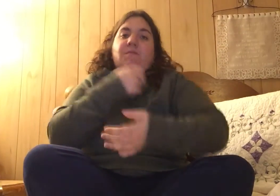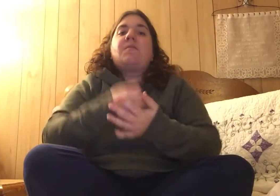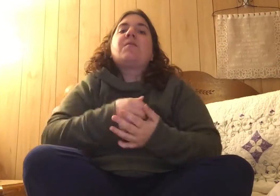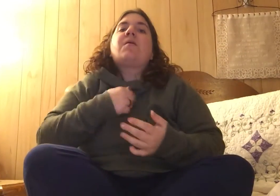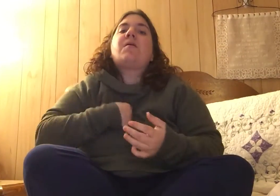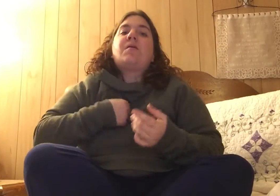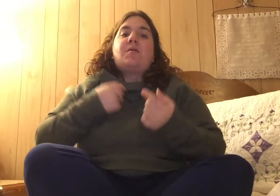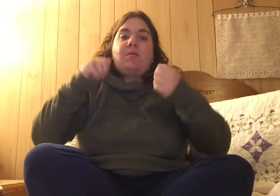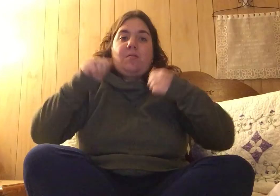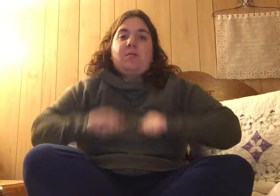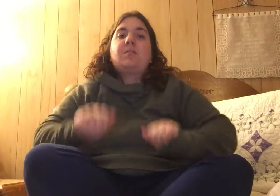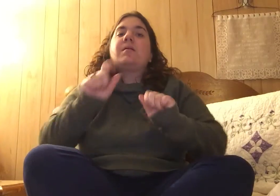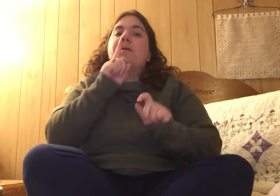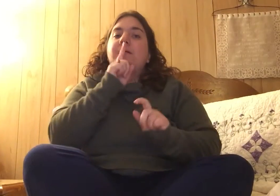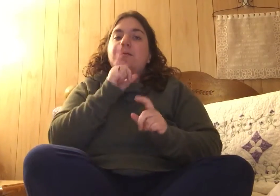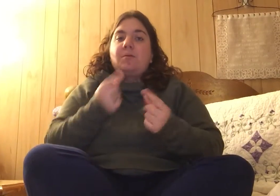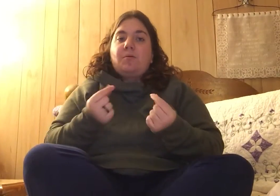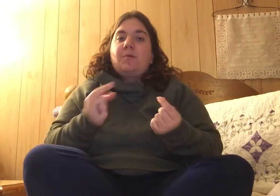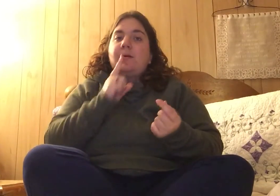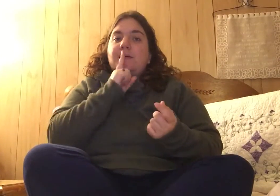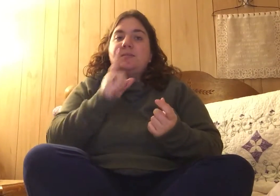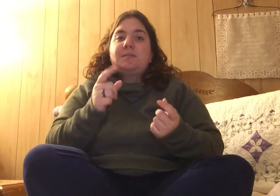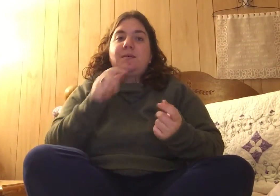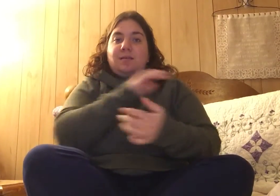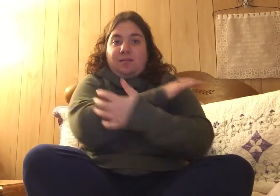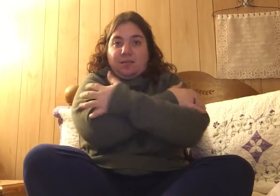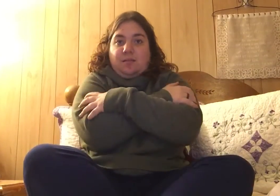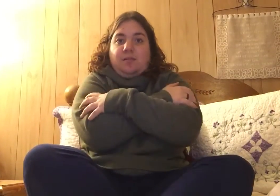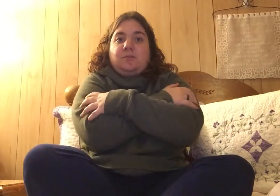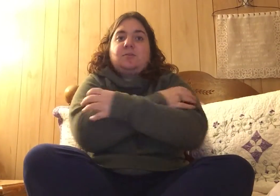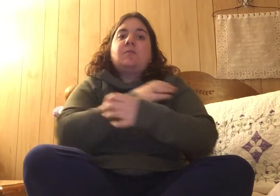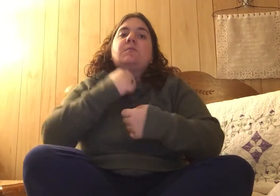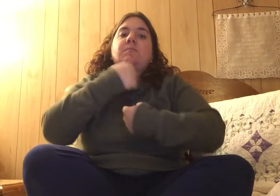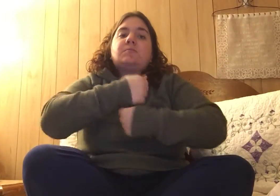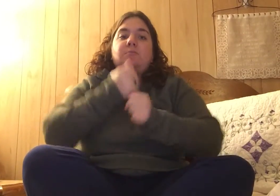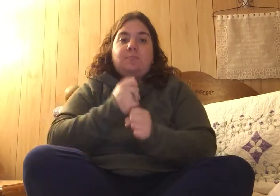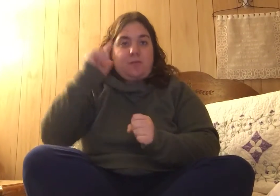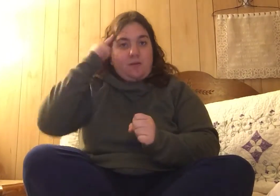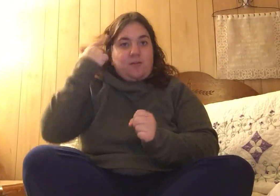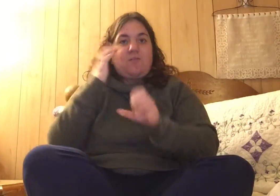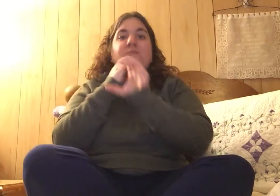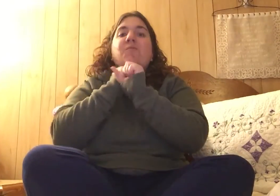Long before we both thought the same thing, to be loved